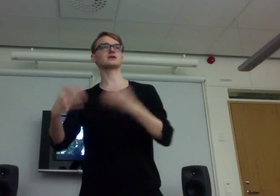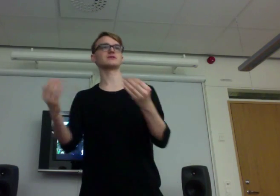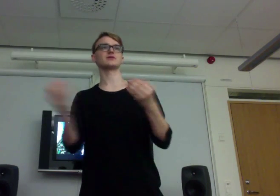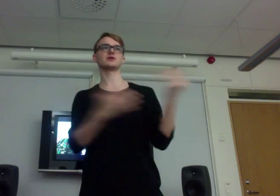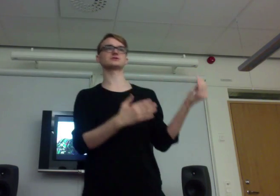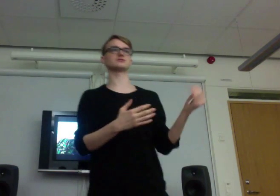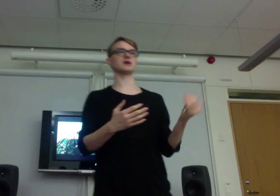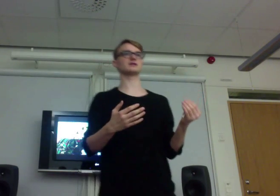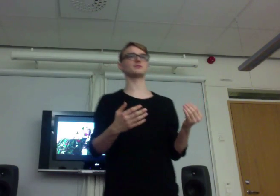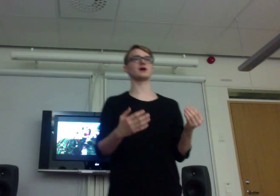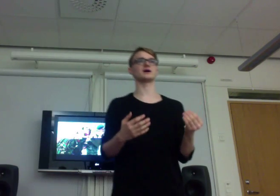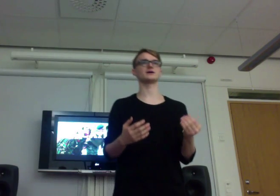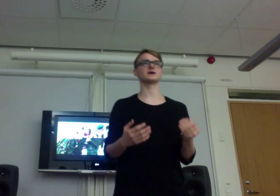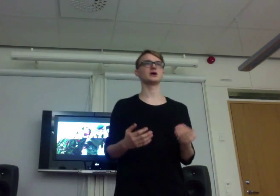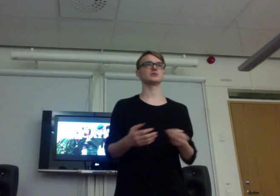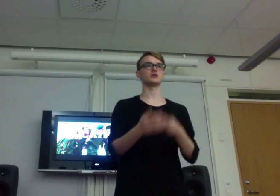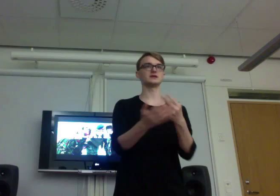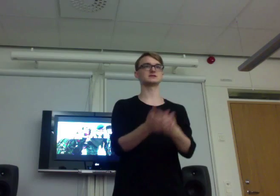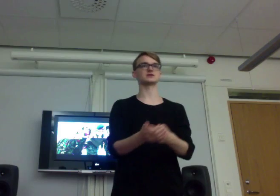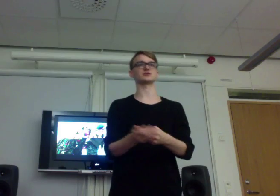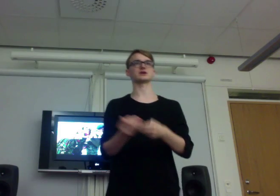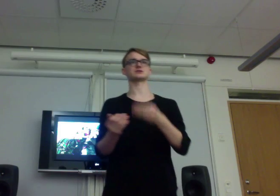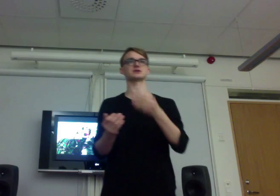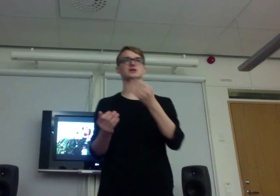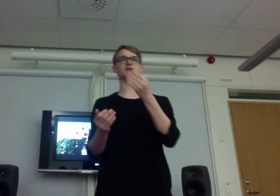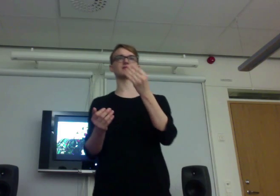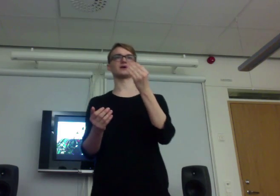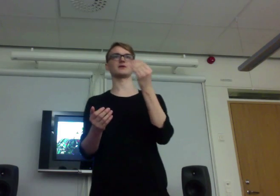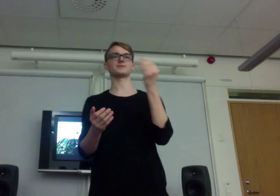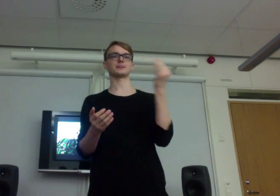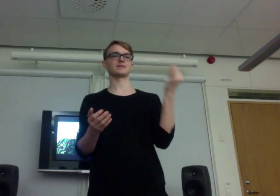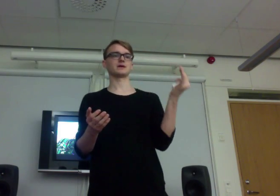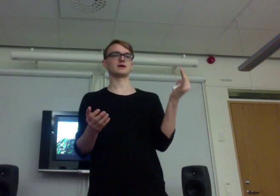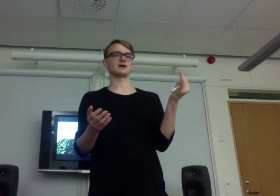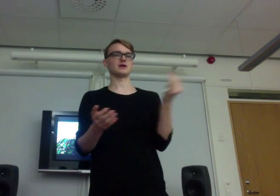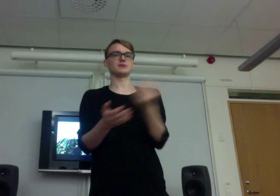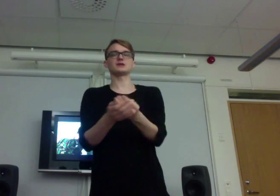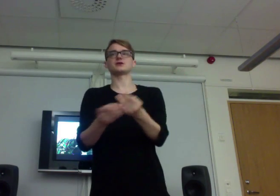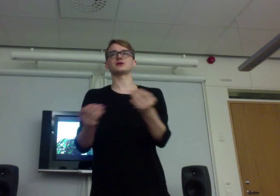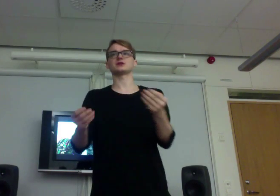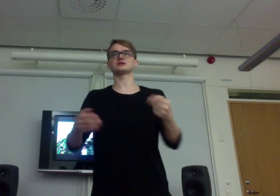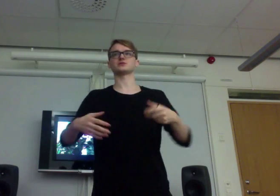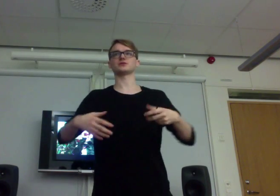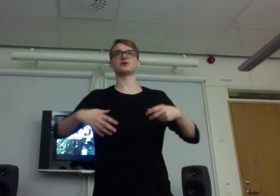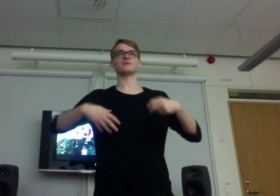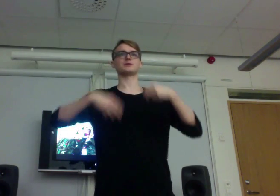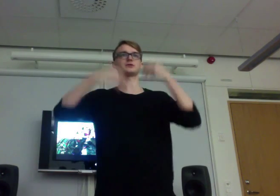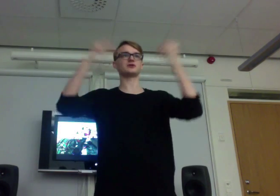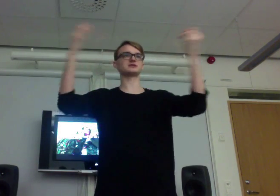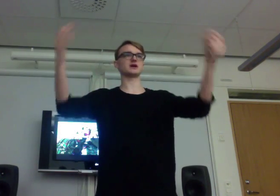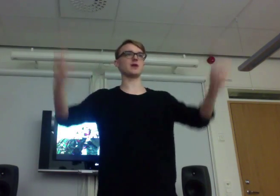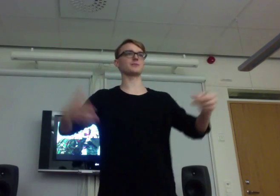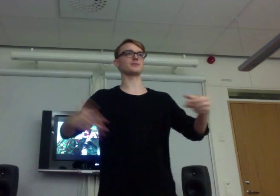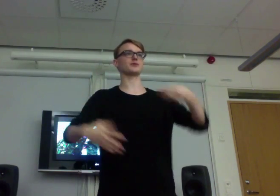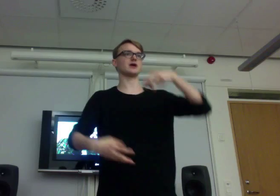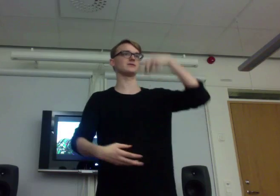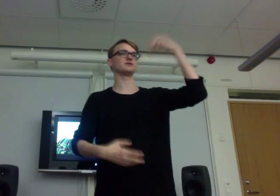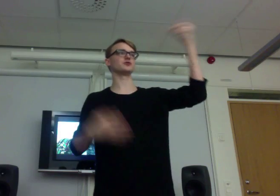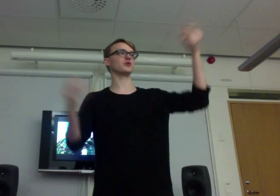even closer to that by police education and, uh, And military education, where you have people dressing up. And you do all